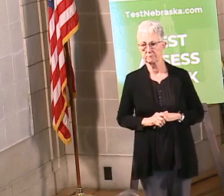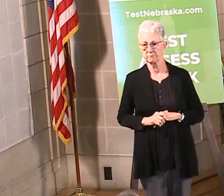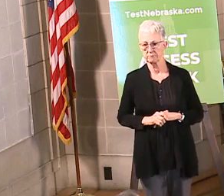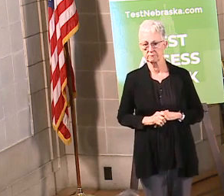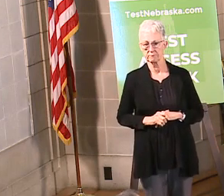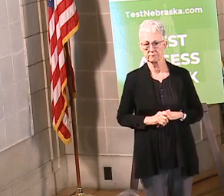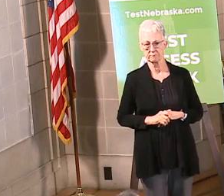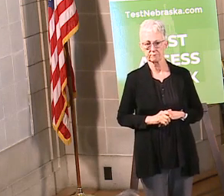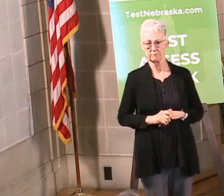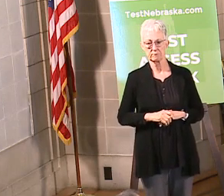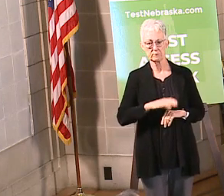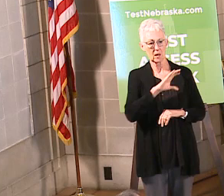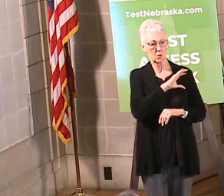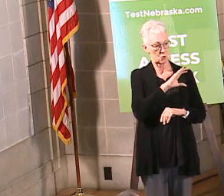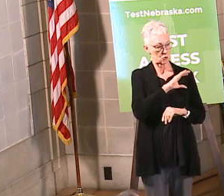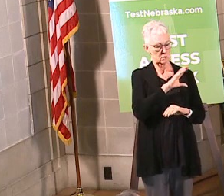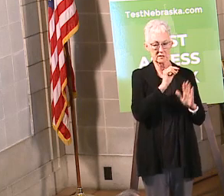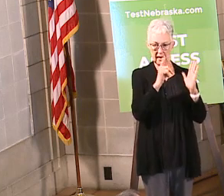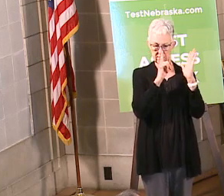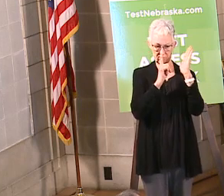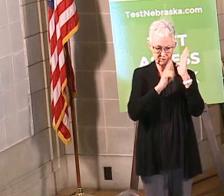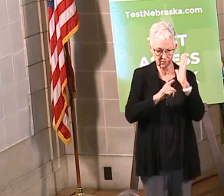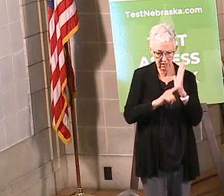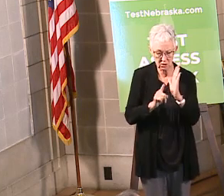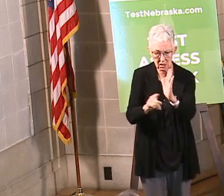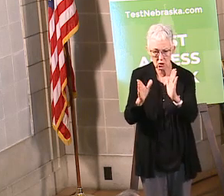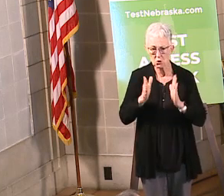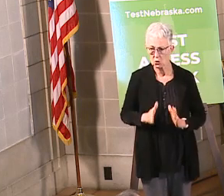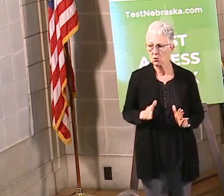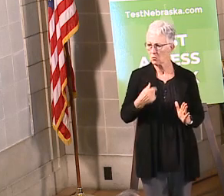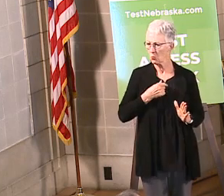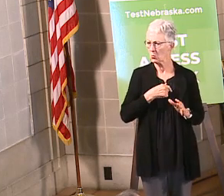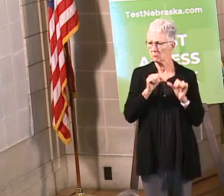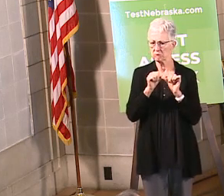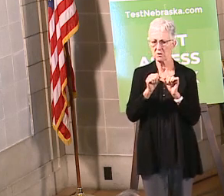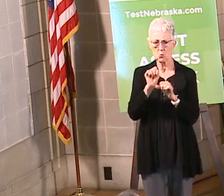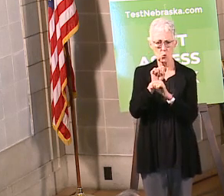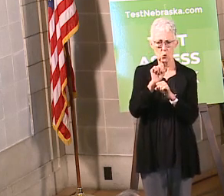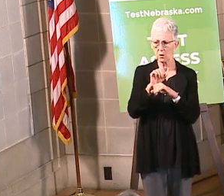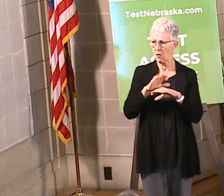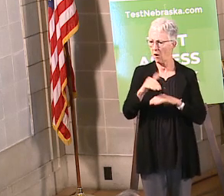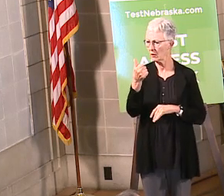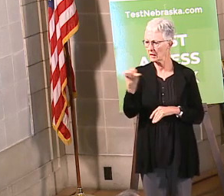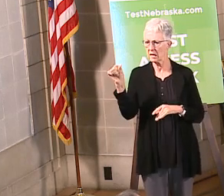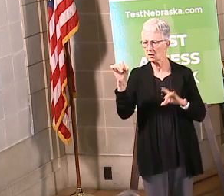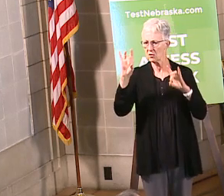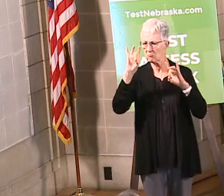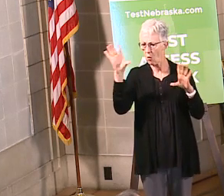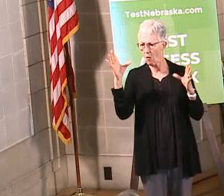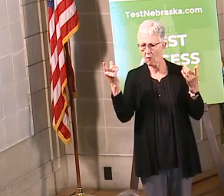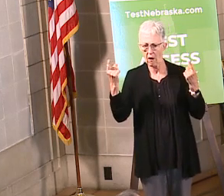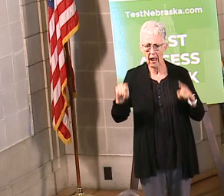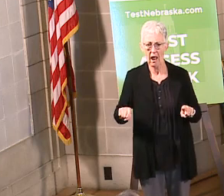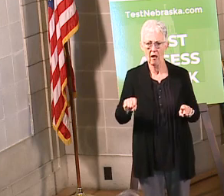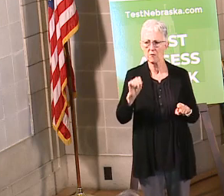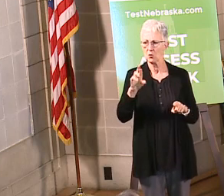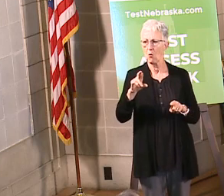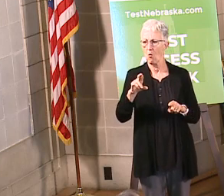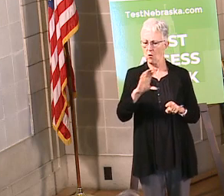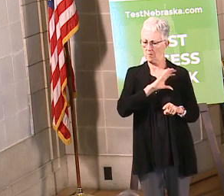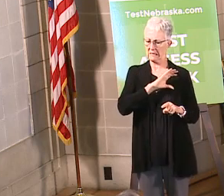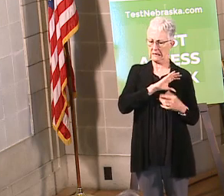with the normal caseload and crimes that occur. The same type of issues that we were handling